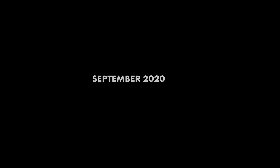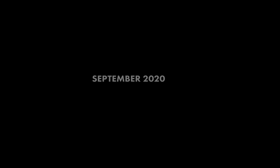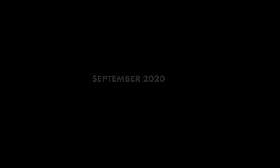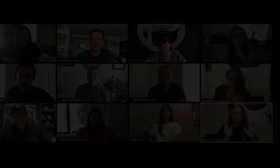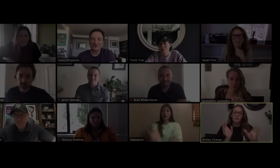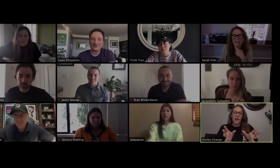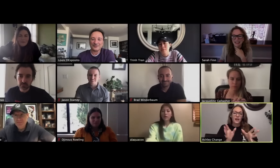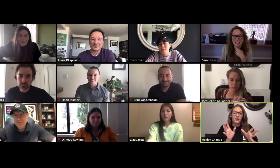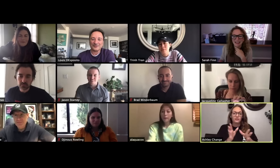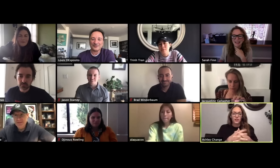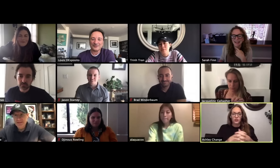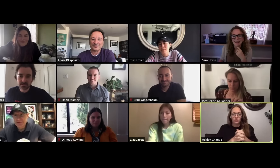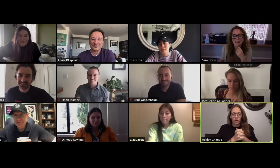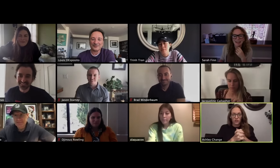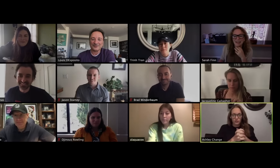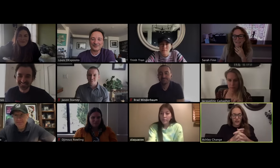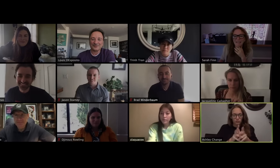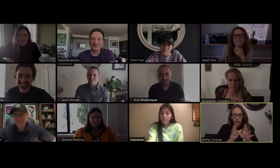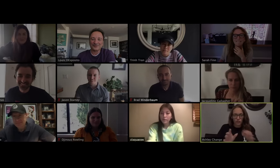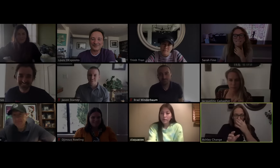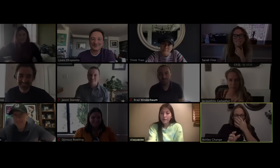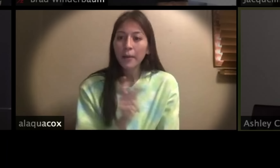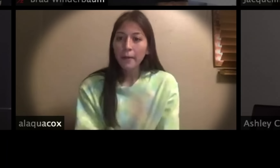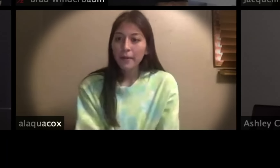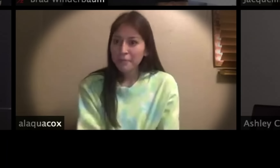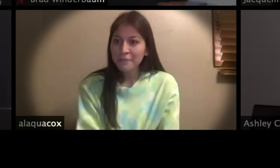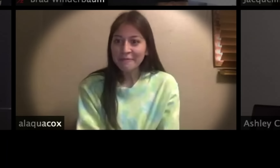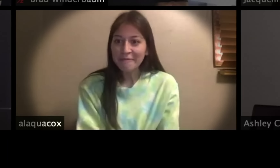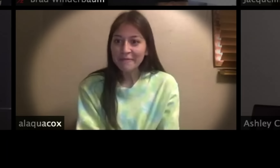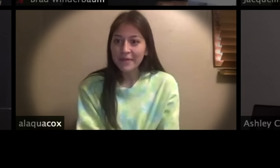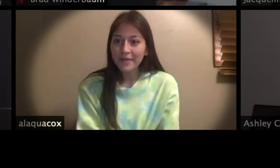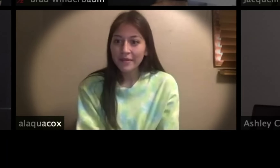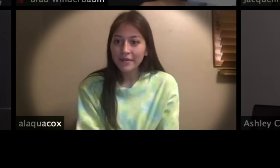Alakwa, we have something we want to tell you. All right, everybody. One, two, three.